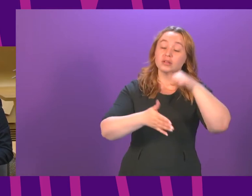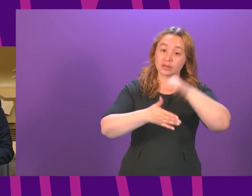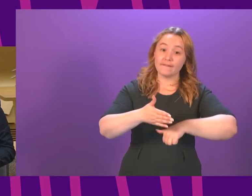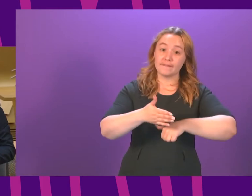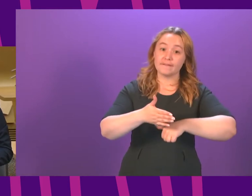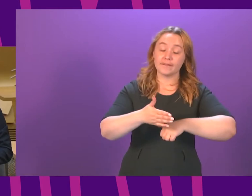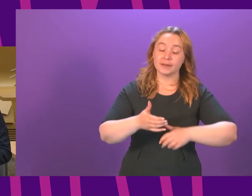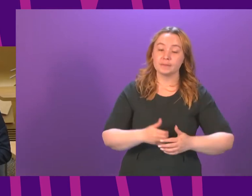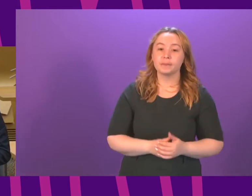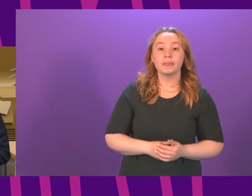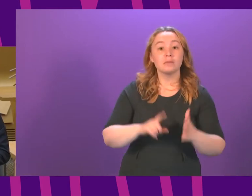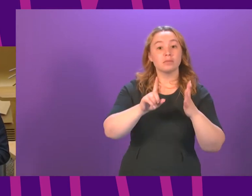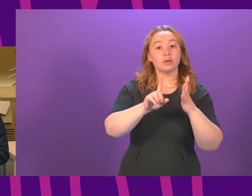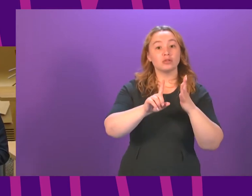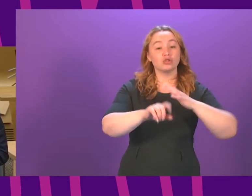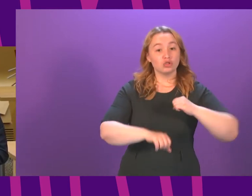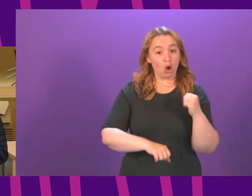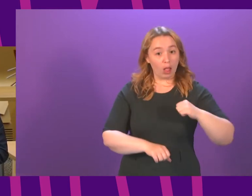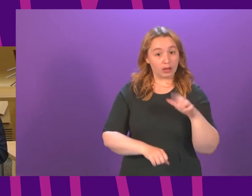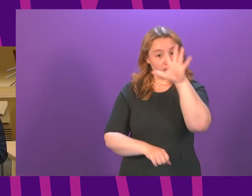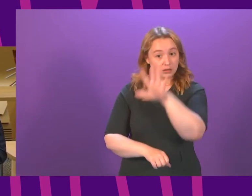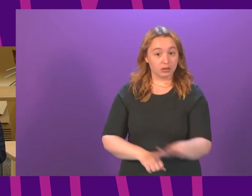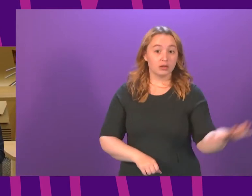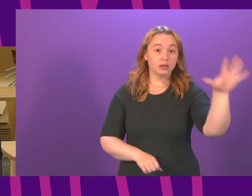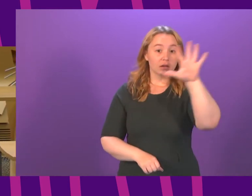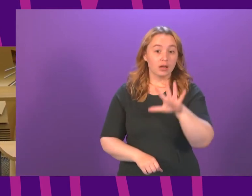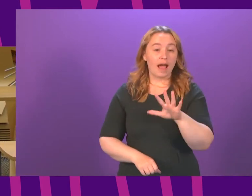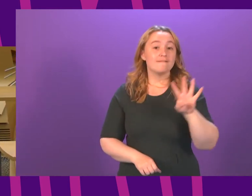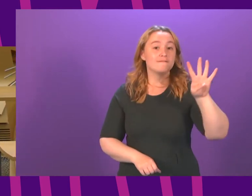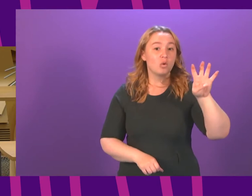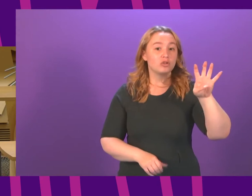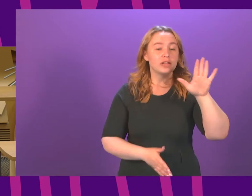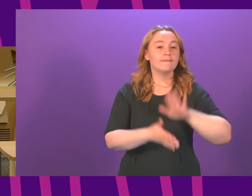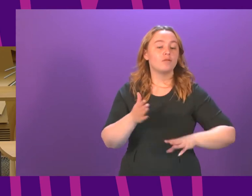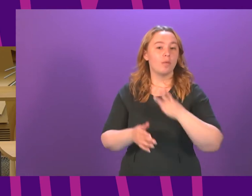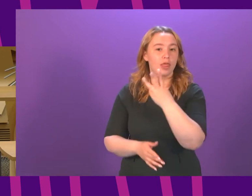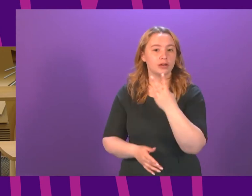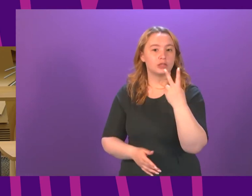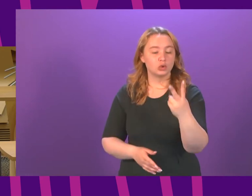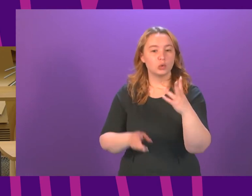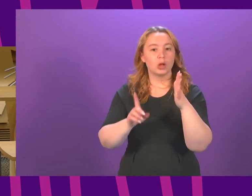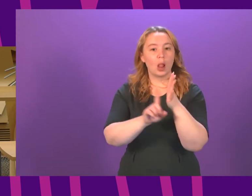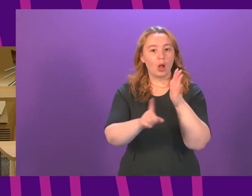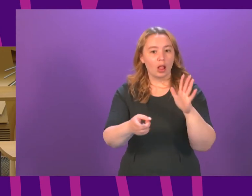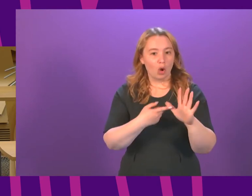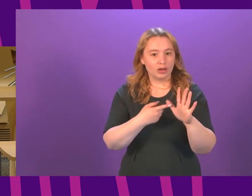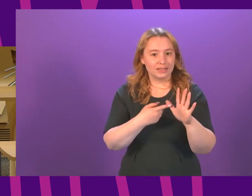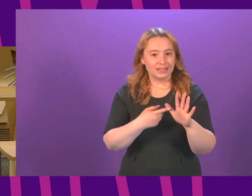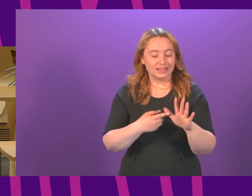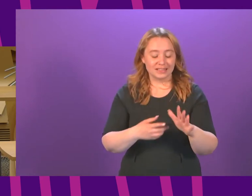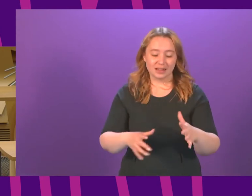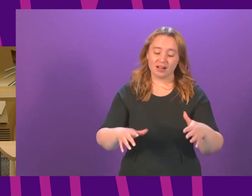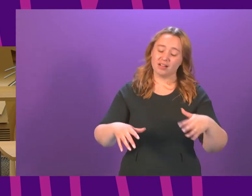But for people all over the country, in 14 of the 32 local council areas, today's statement is a disappointing